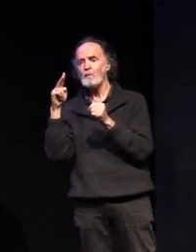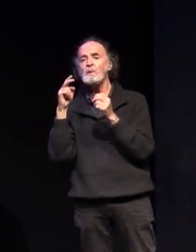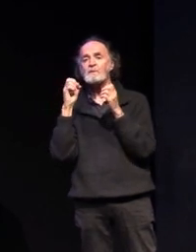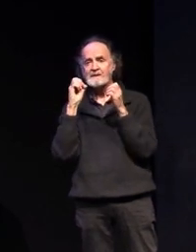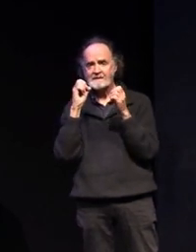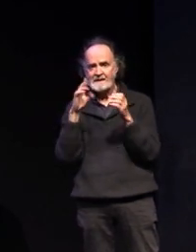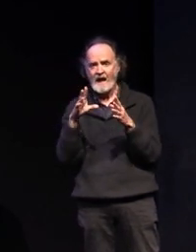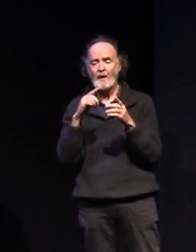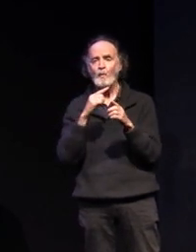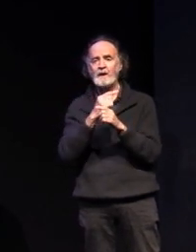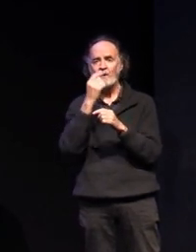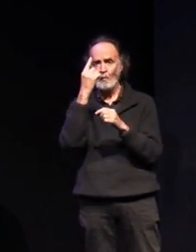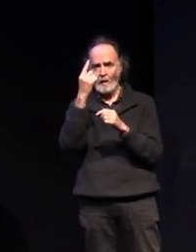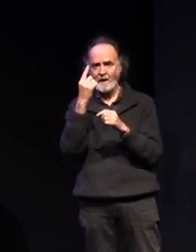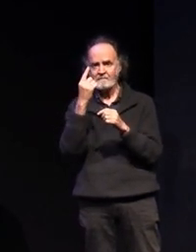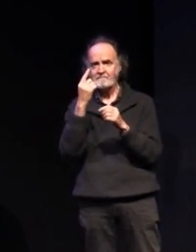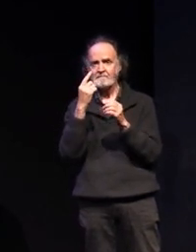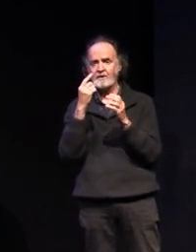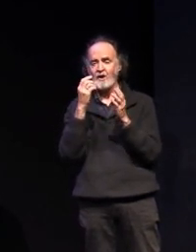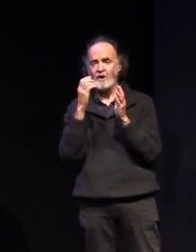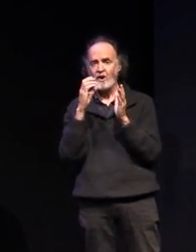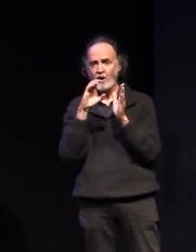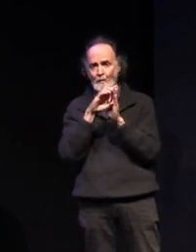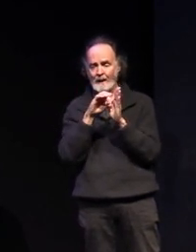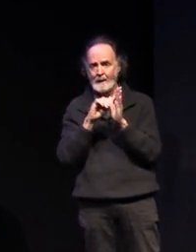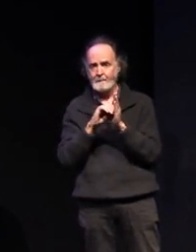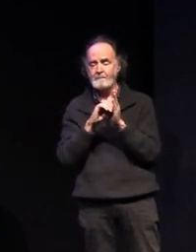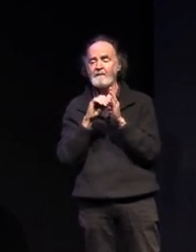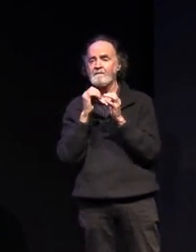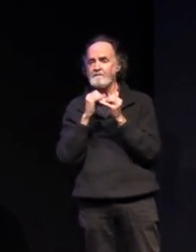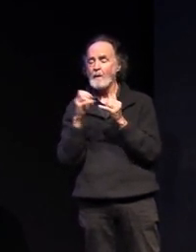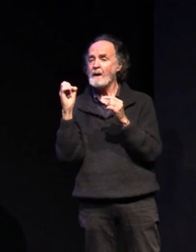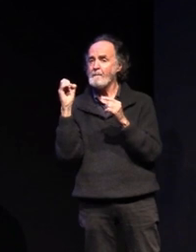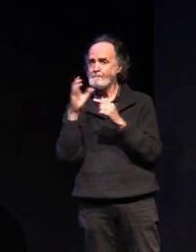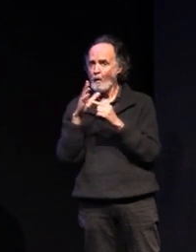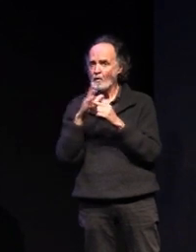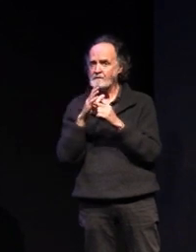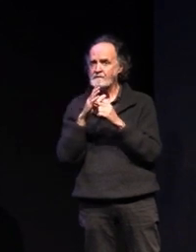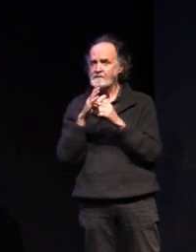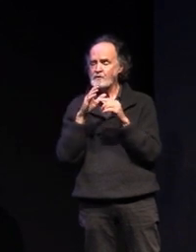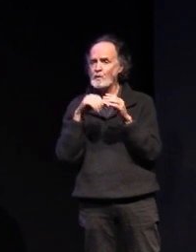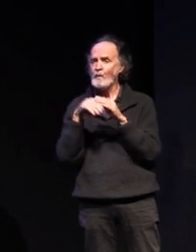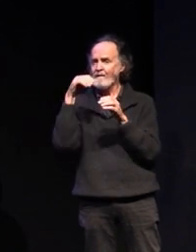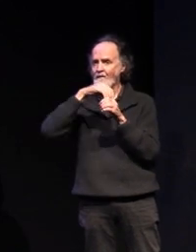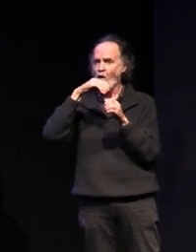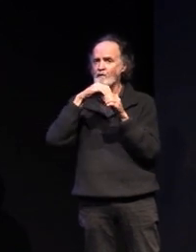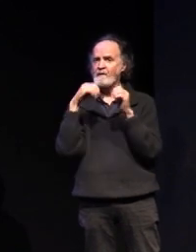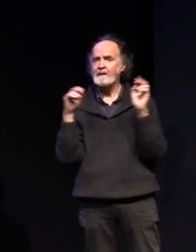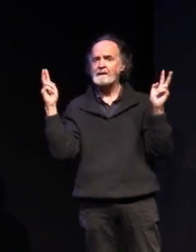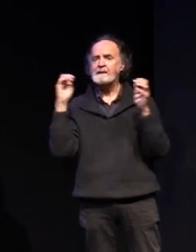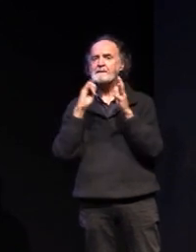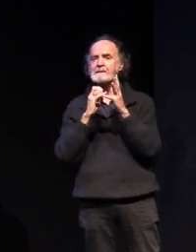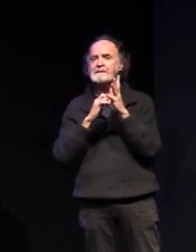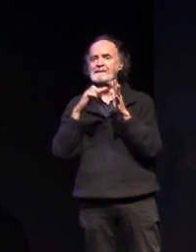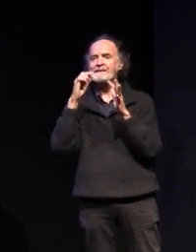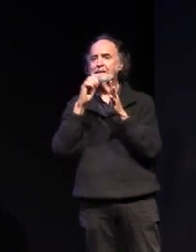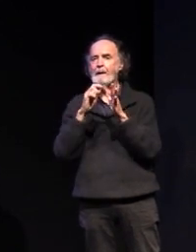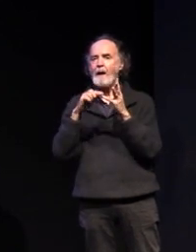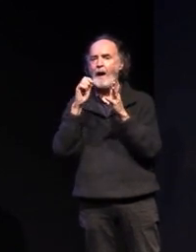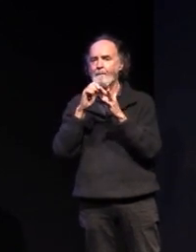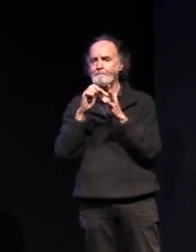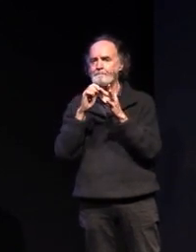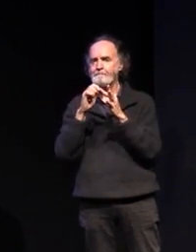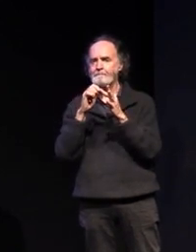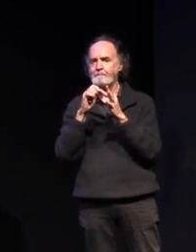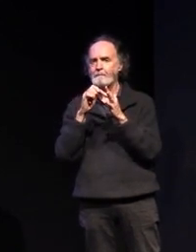one work so it's really critical that students are there for that week of step up and start all of those subjects and we're very kind